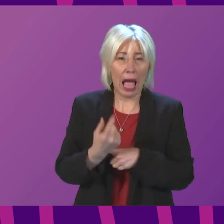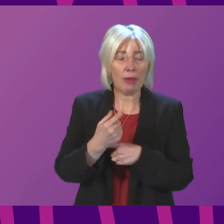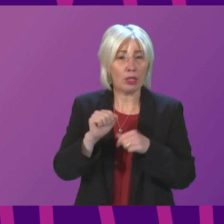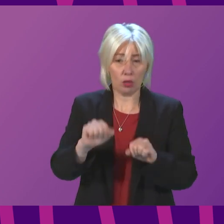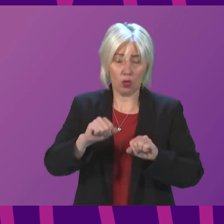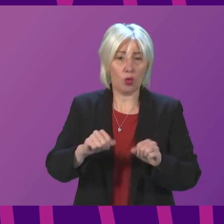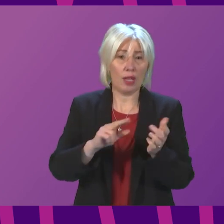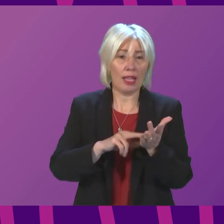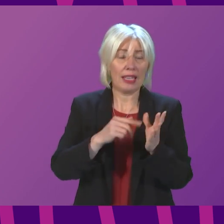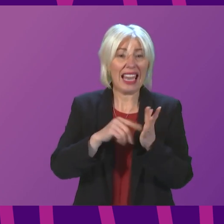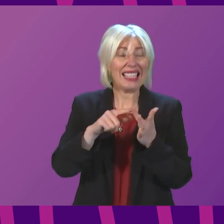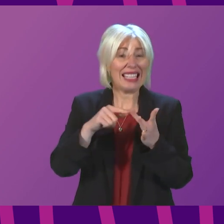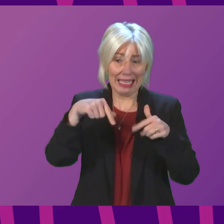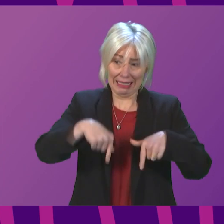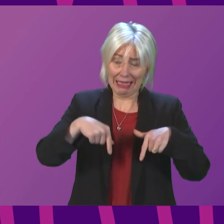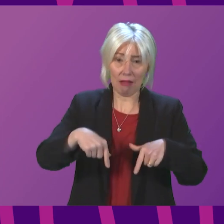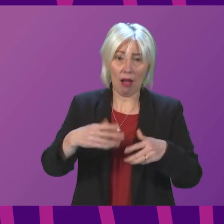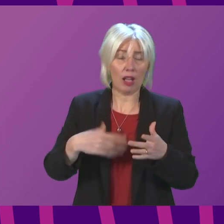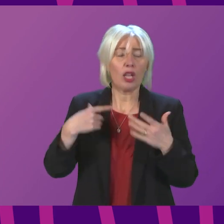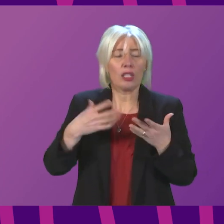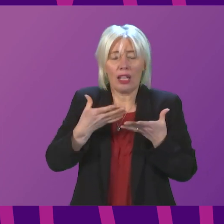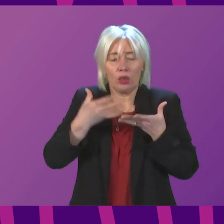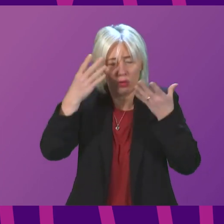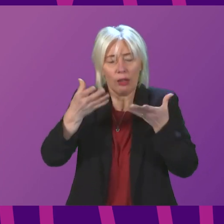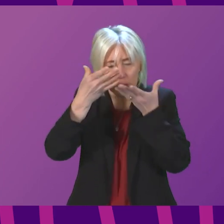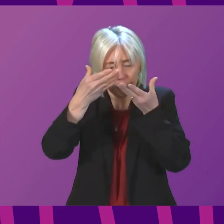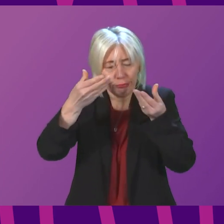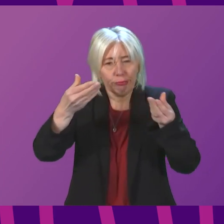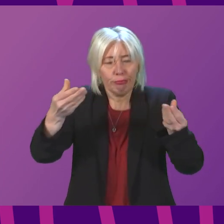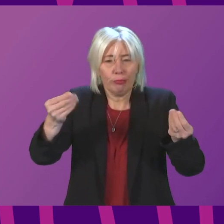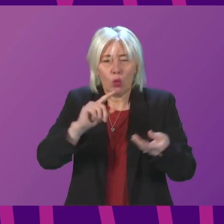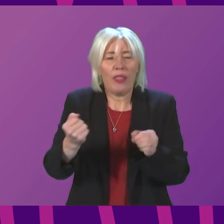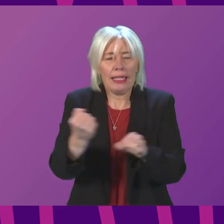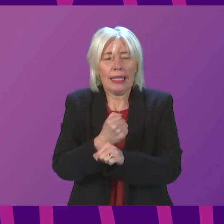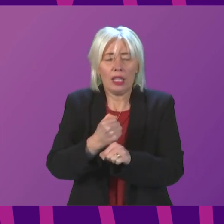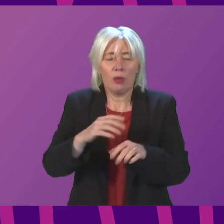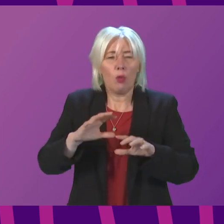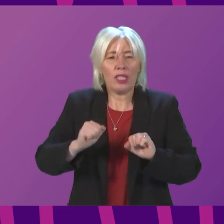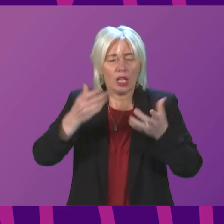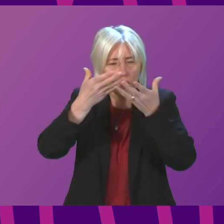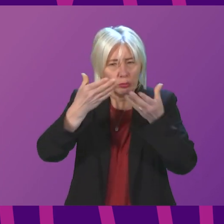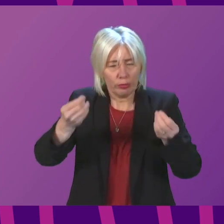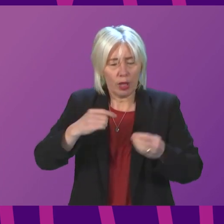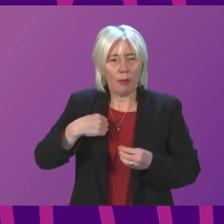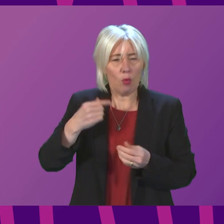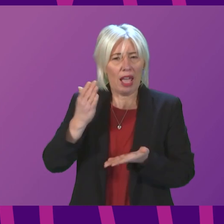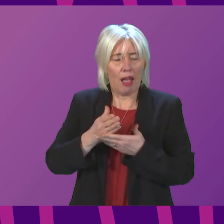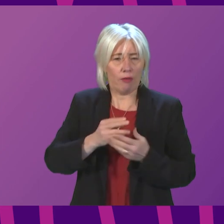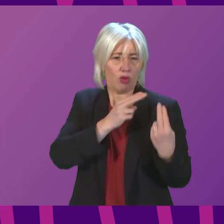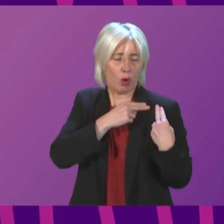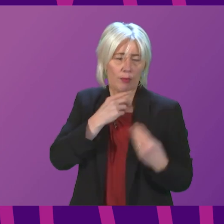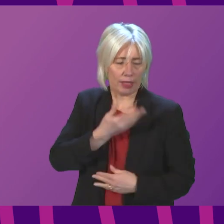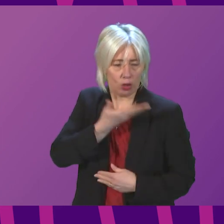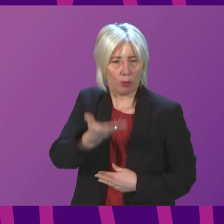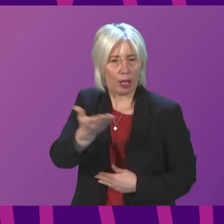has passed out or is passing out of living memory, it haunts us still. We have a duty to remember and to pass on that knowledge to future generations and to work